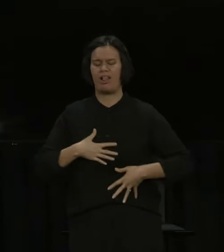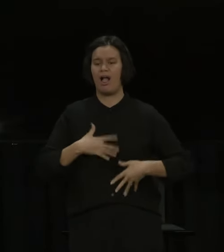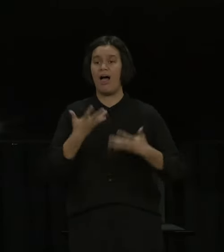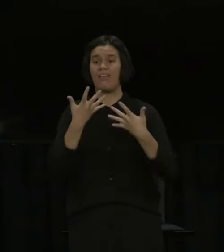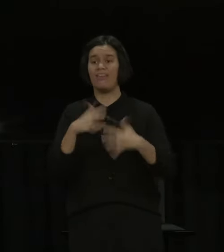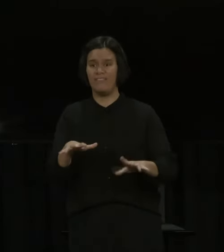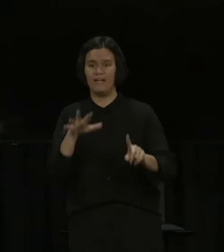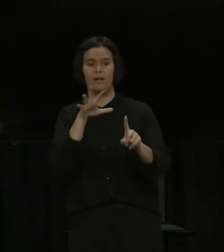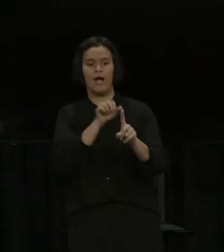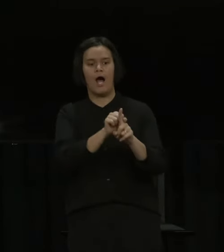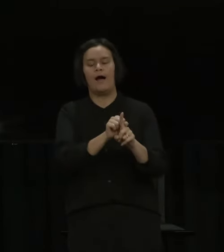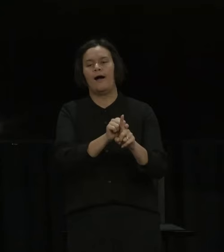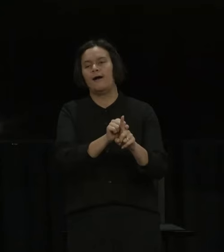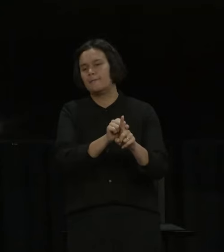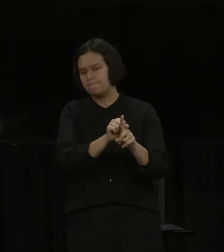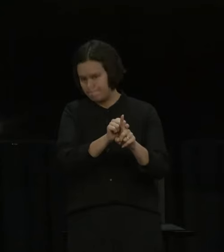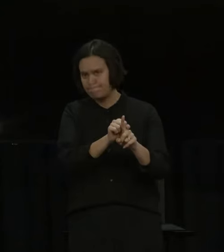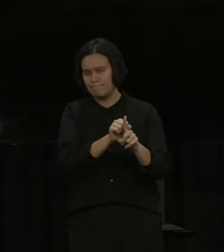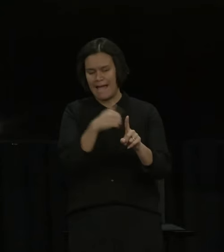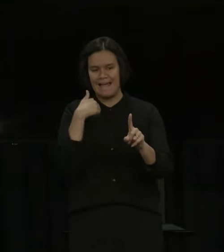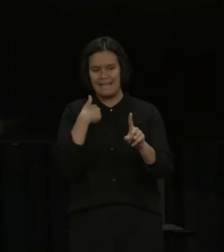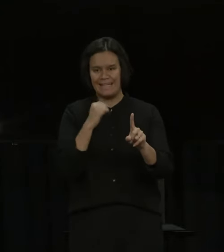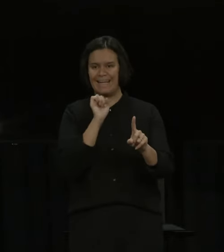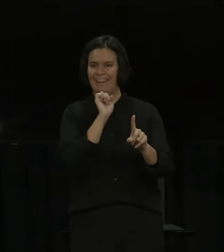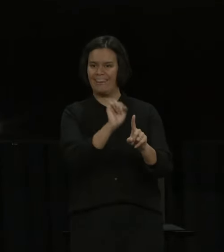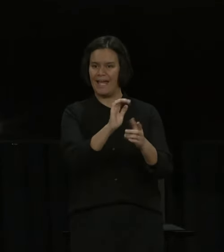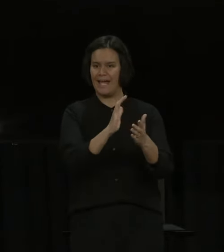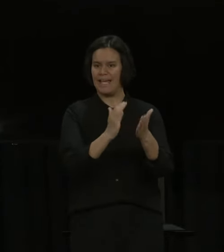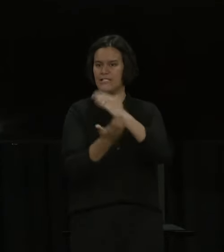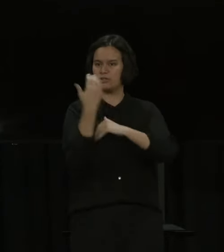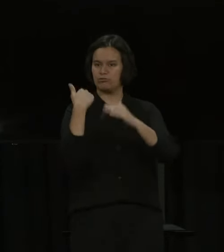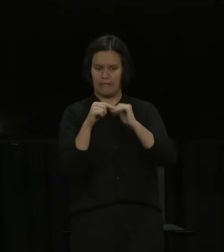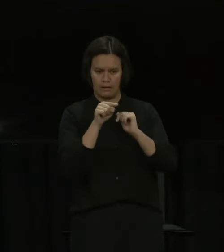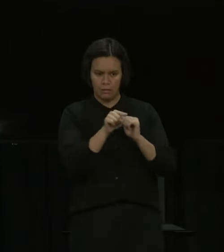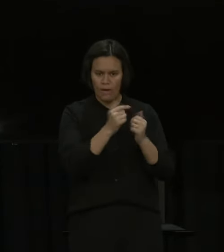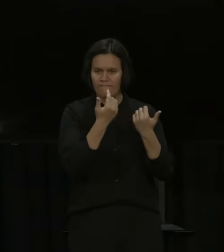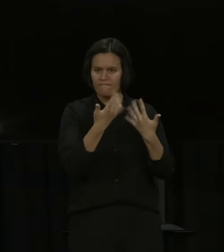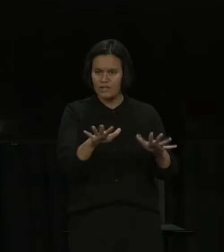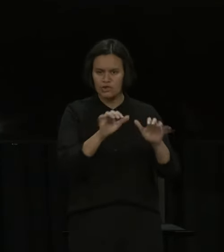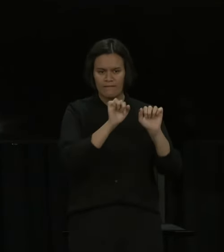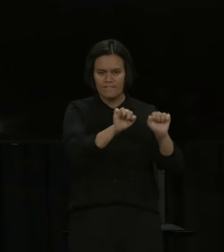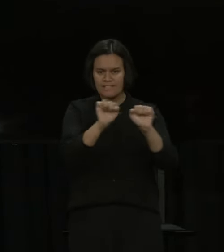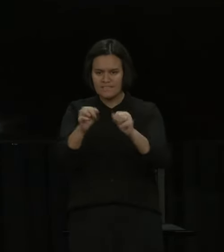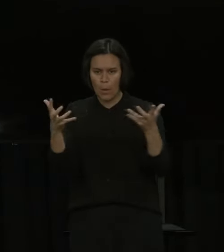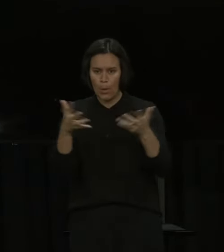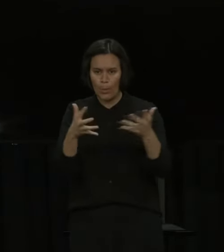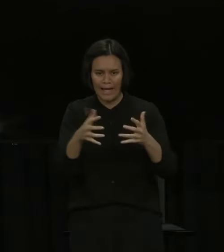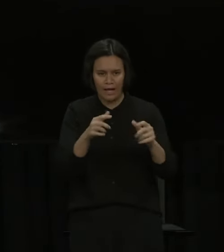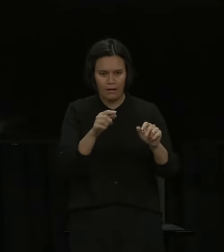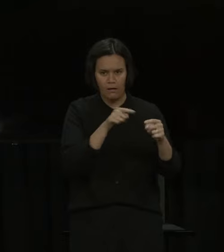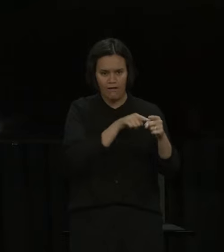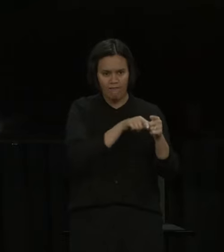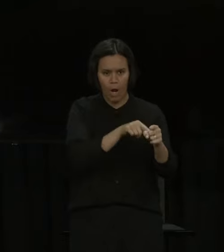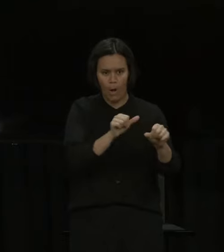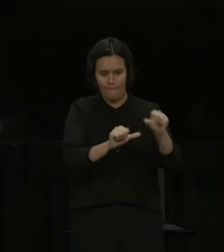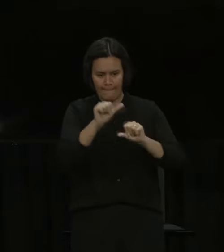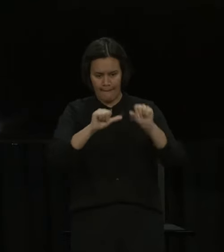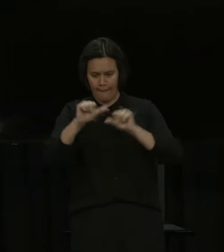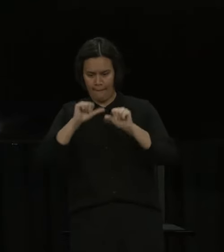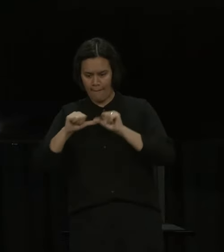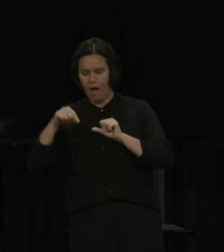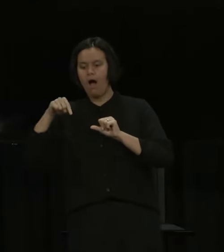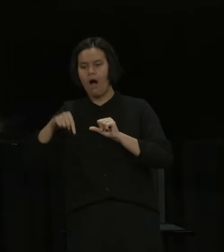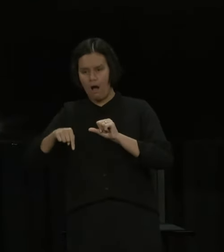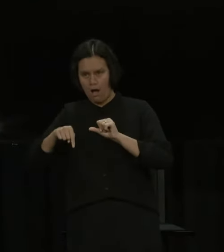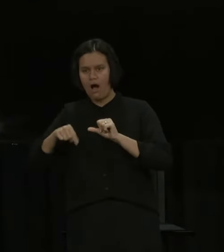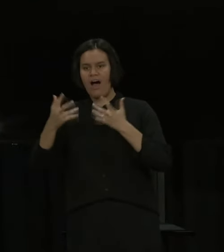a wee way. There is whole genome sequencing that we're just following up and that will give us an idea of the link back to where